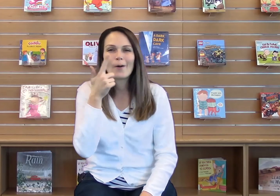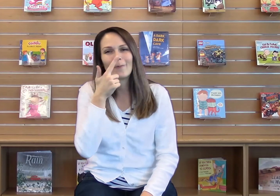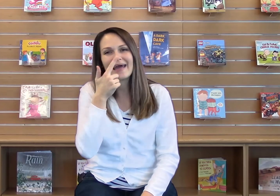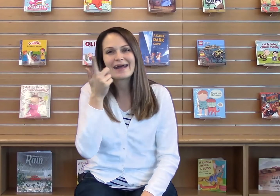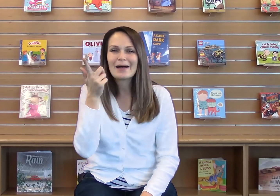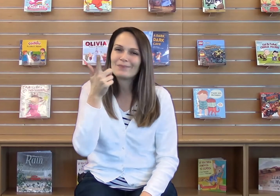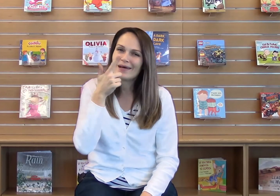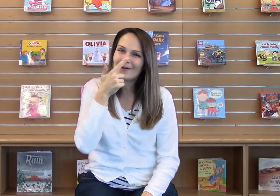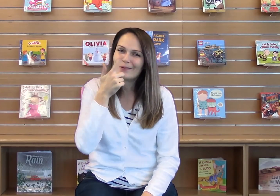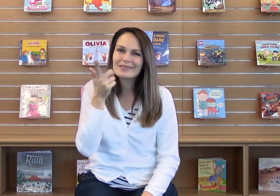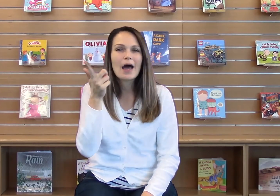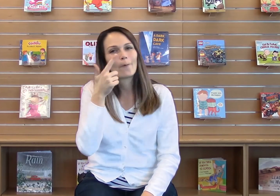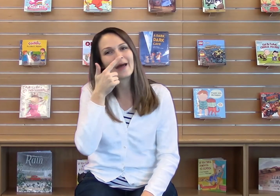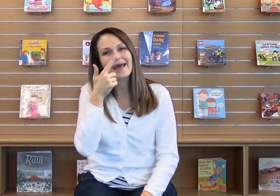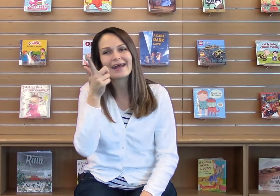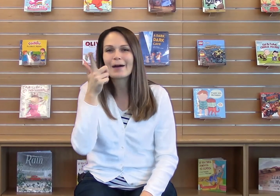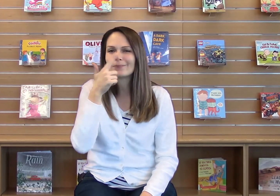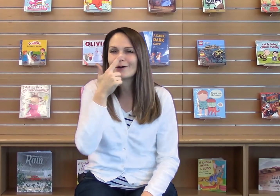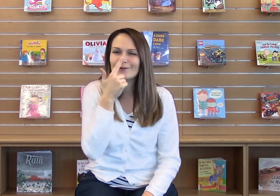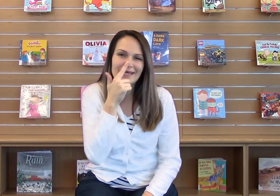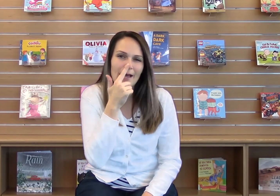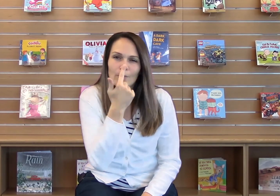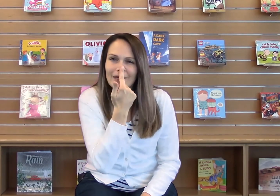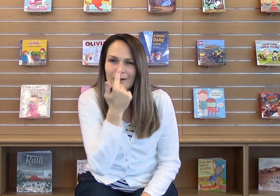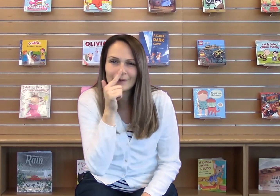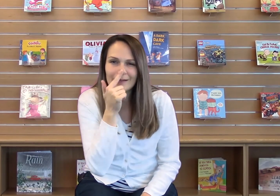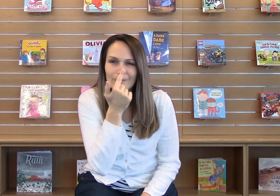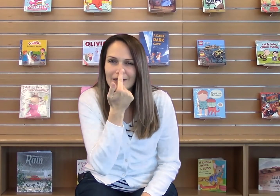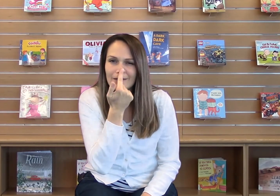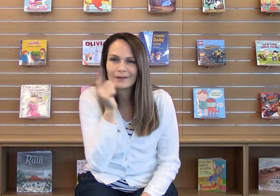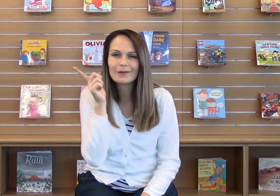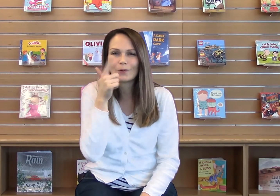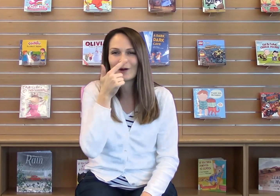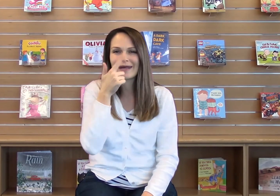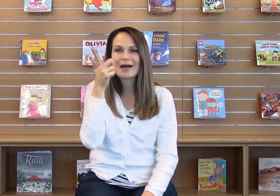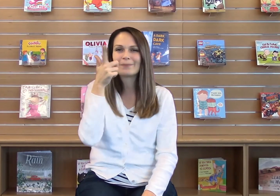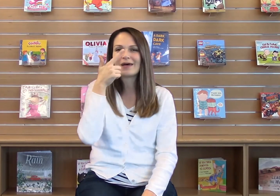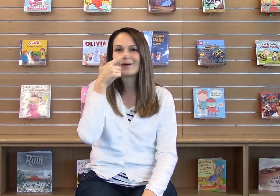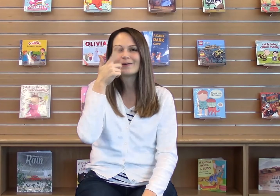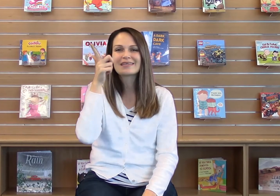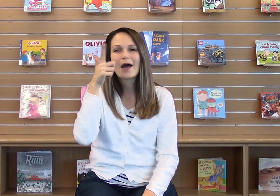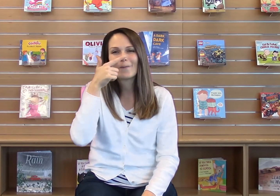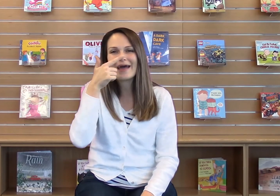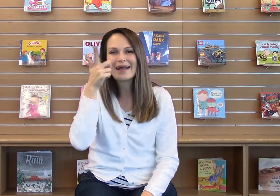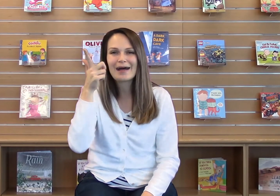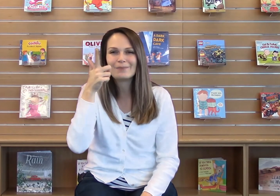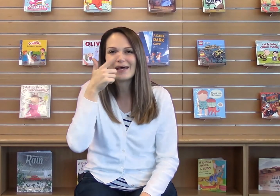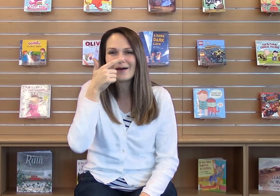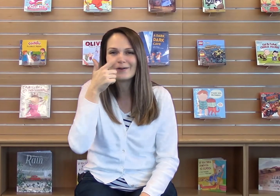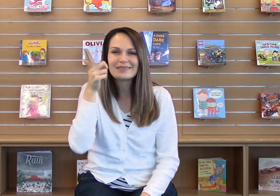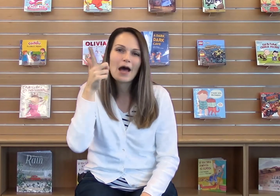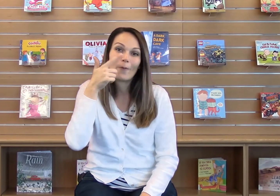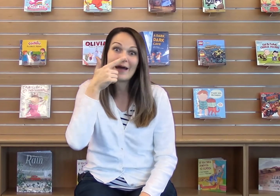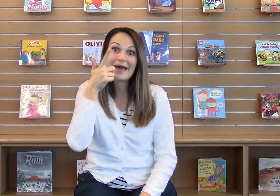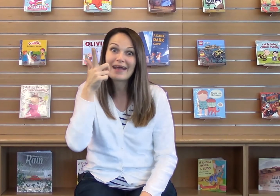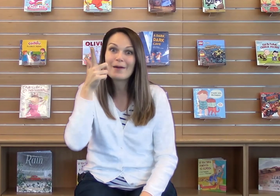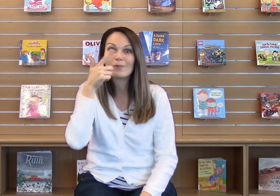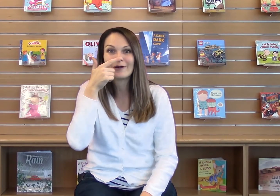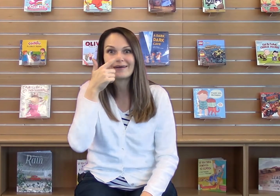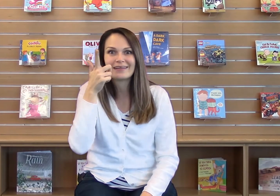wake up nose, wake up nose, and wiggle, wiggle, wiggle. Wake up nose, wake up nose, wake up and wiggle